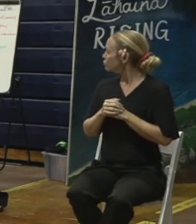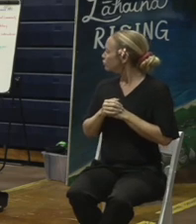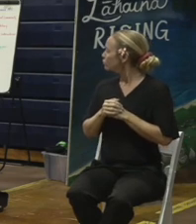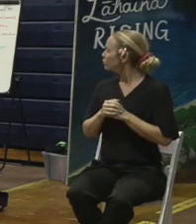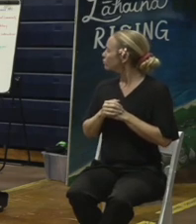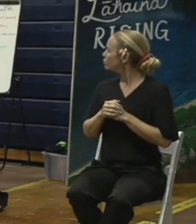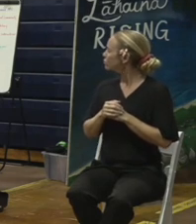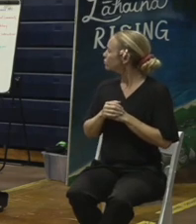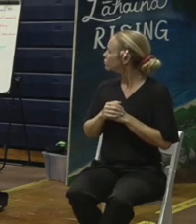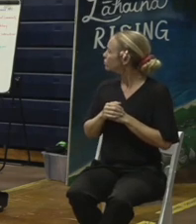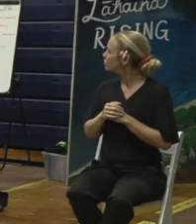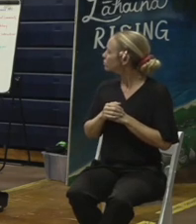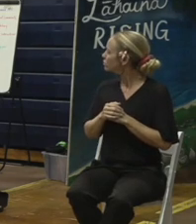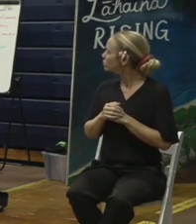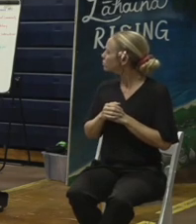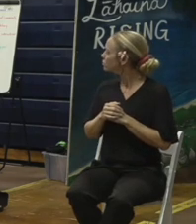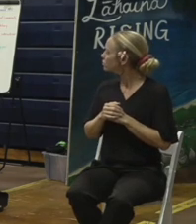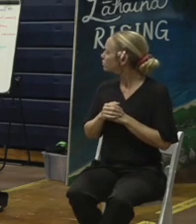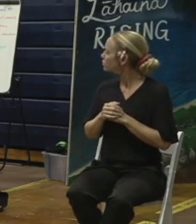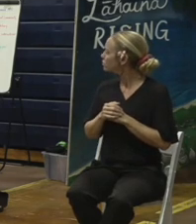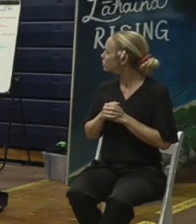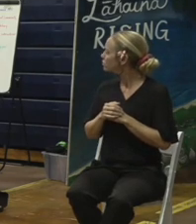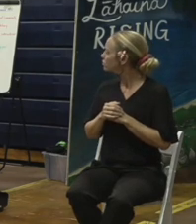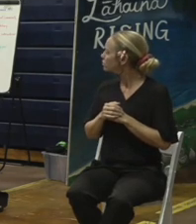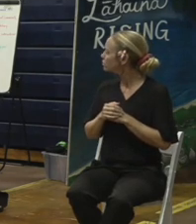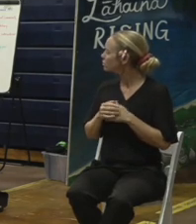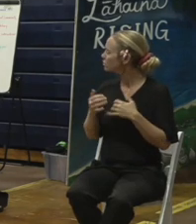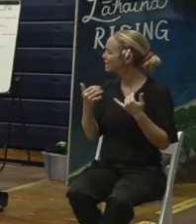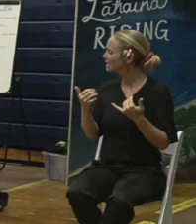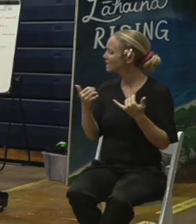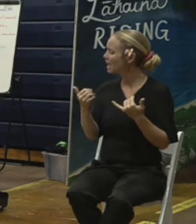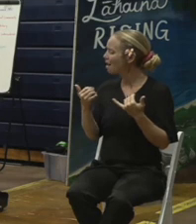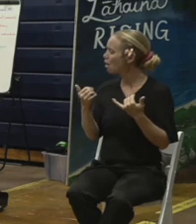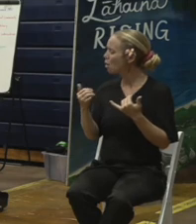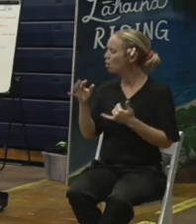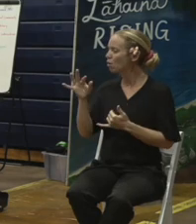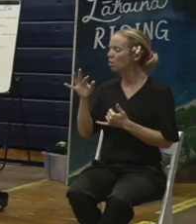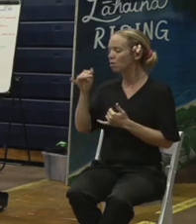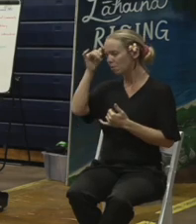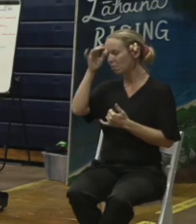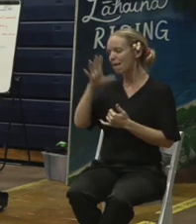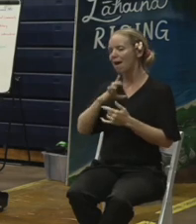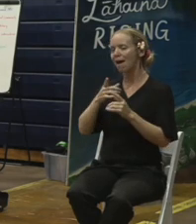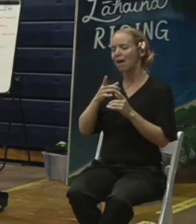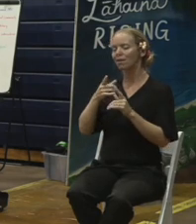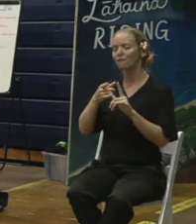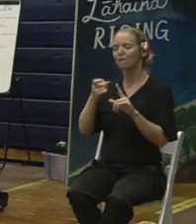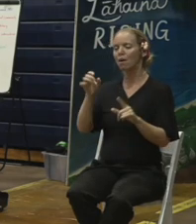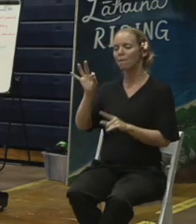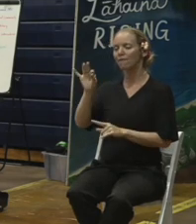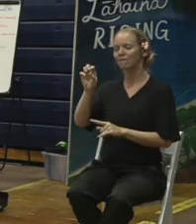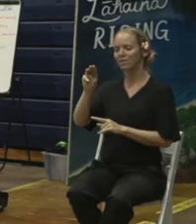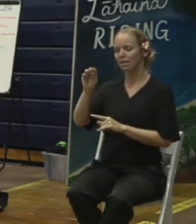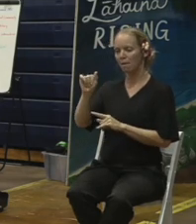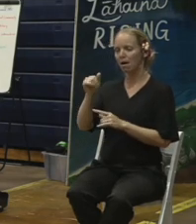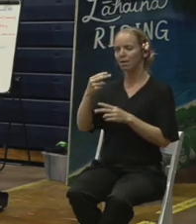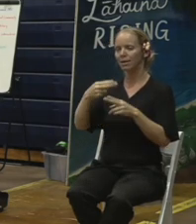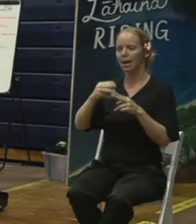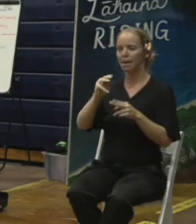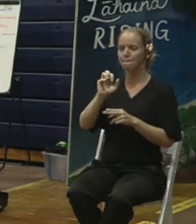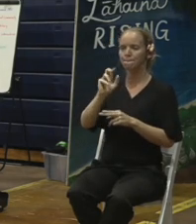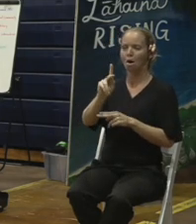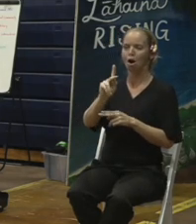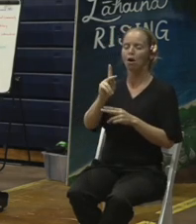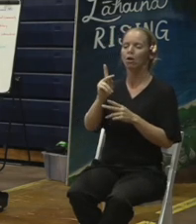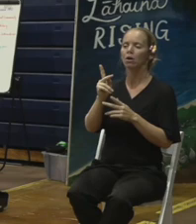from FEMA, Mark Wingate, who's going to talk a little bit about the stage we're at and what's involved.